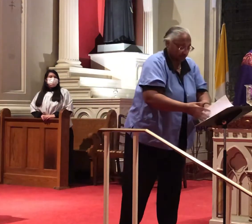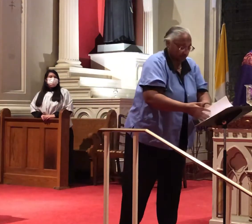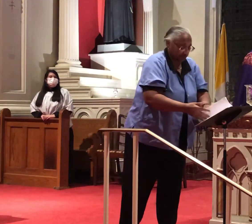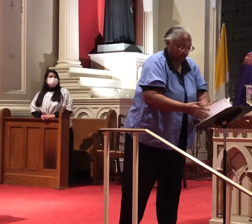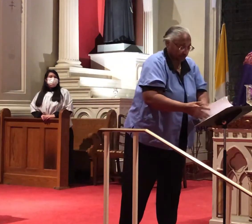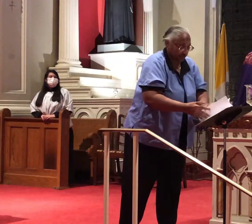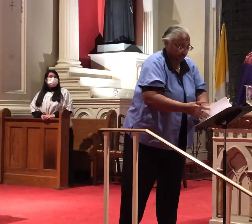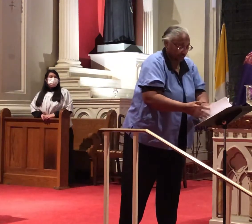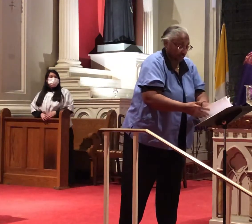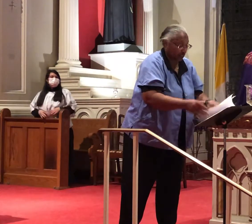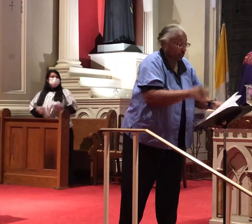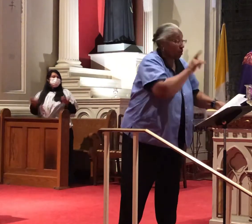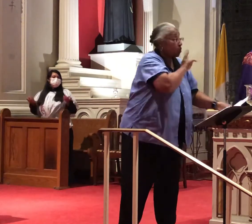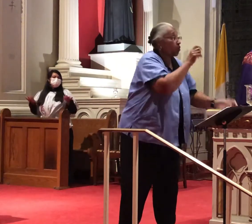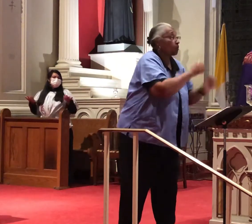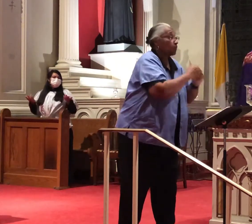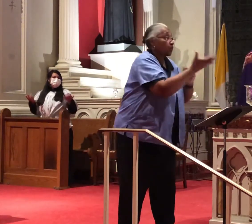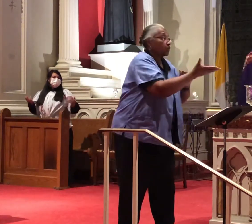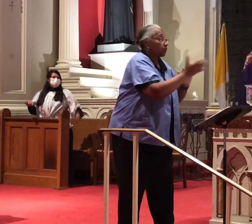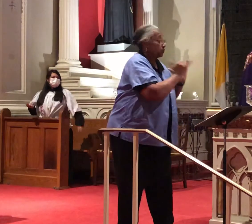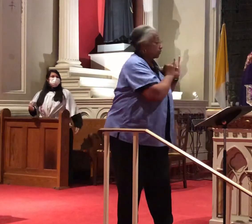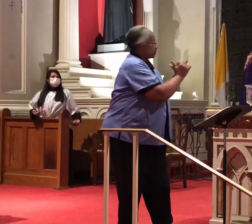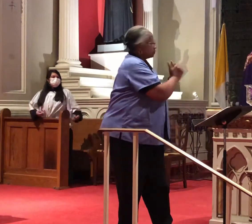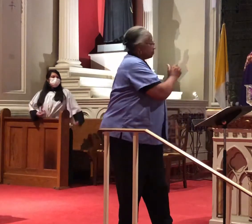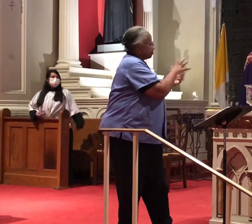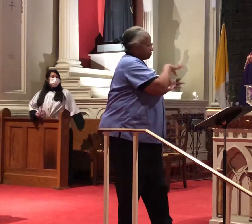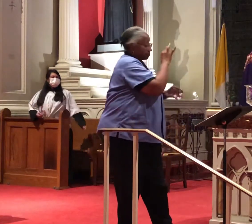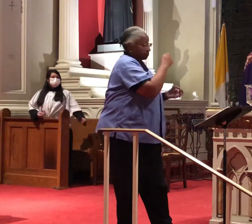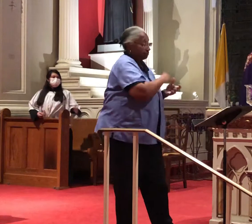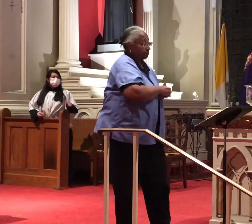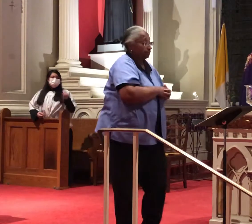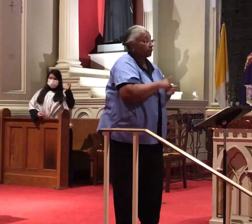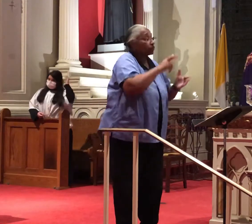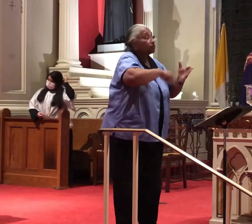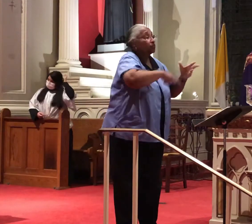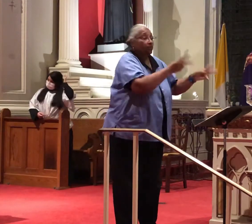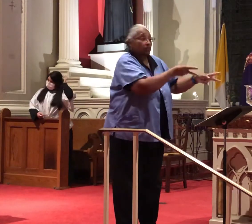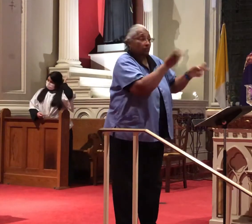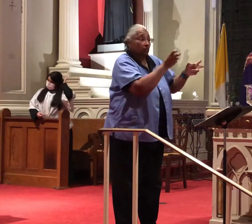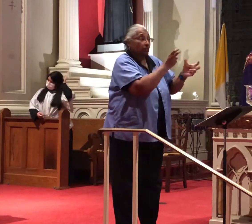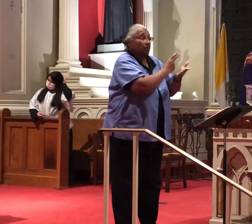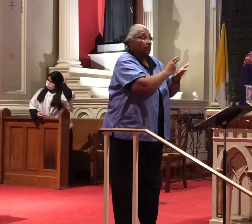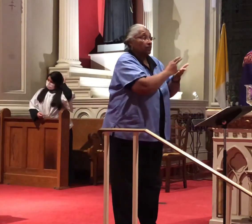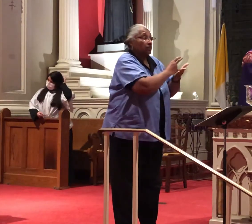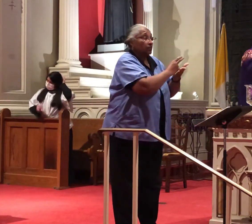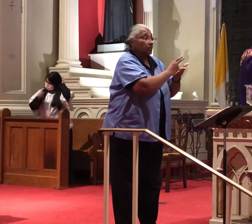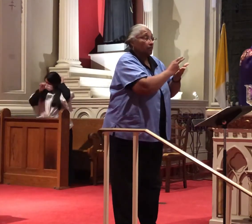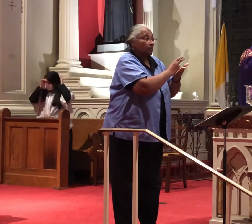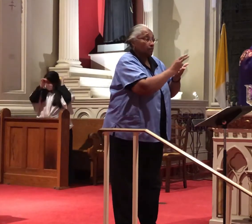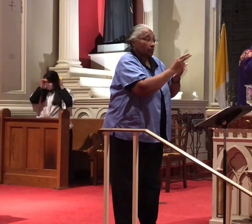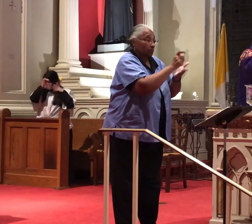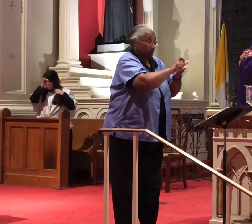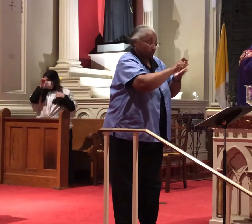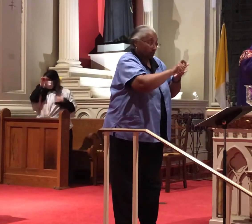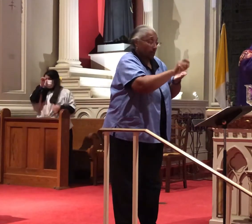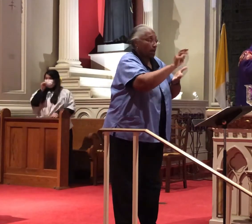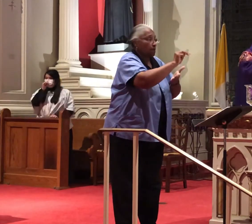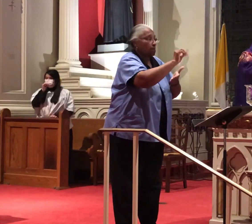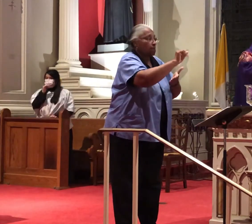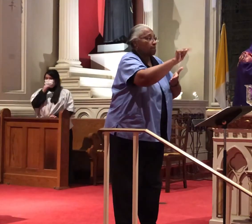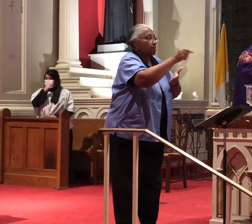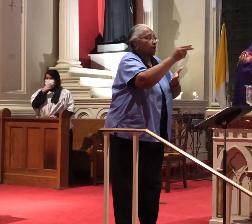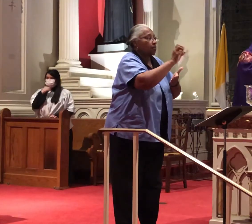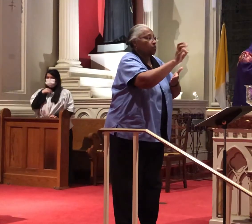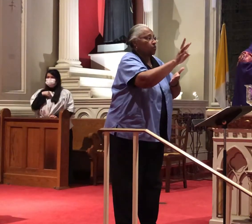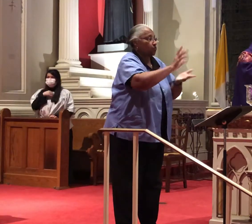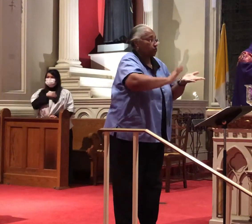The Lord be with you. A reading from the Holy Gospel according to Matthew. Glory to Jesus